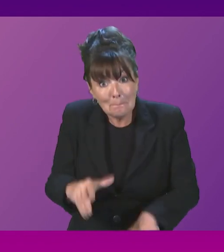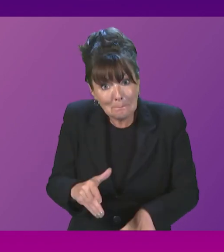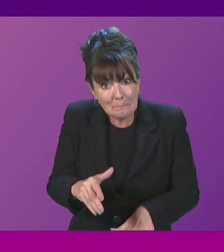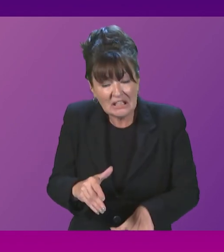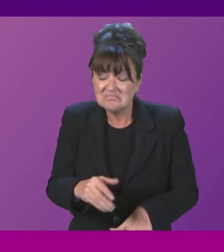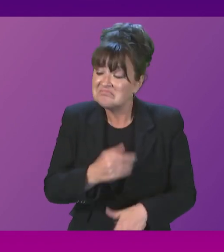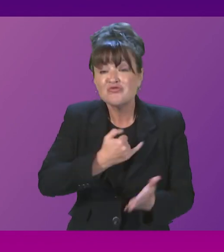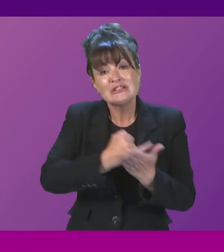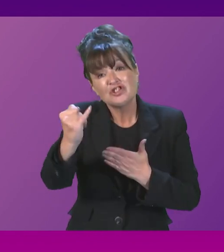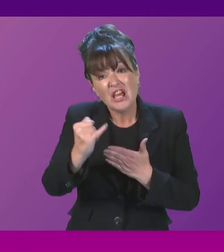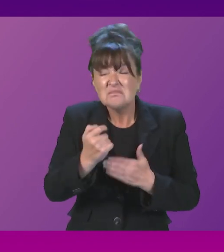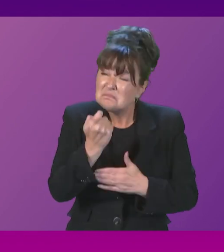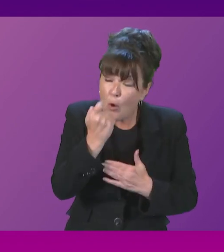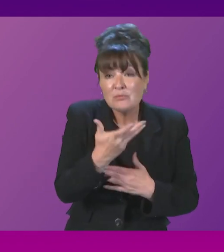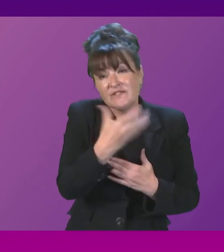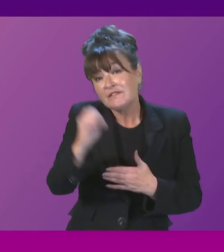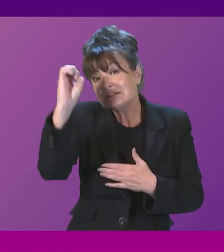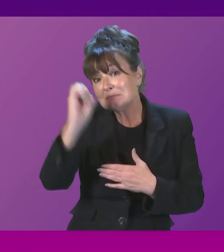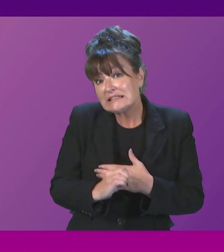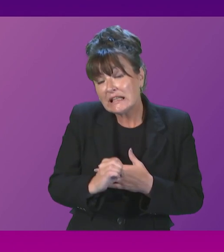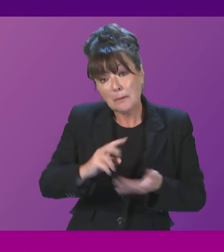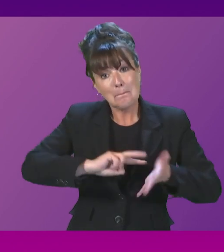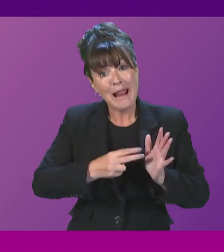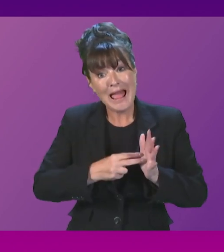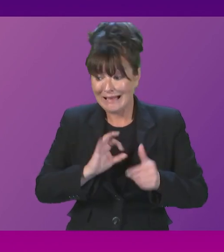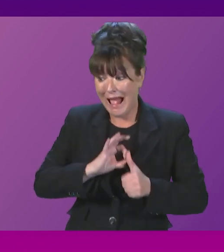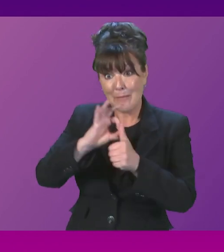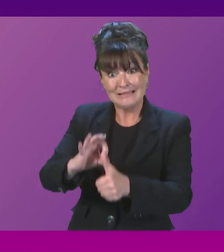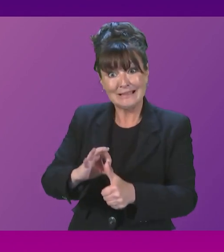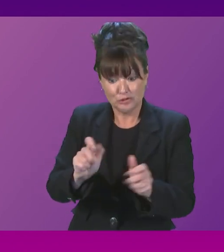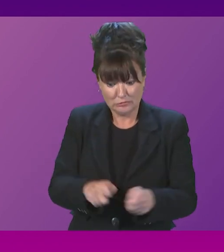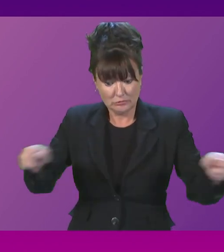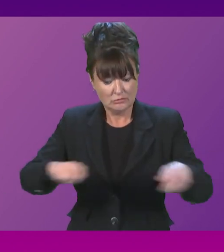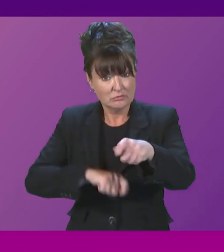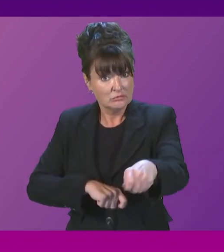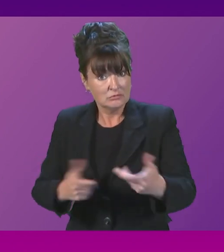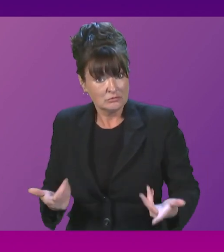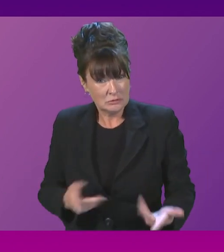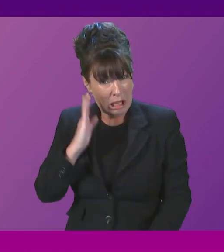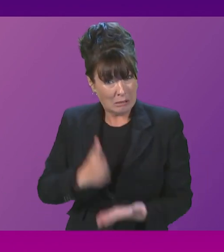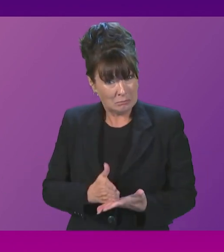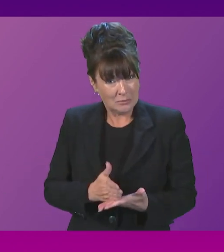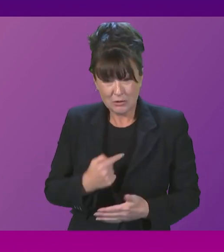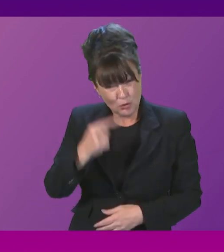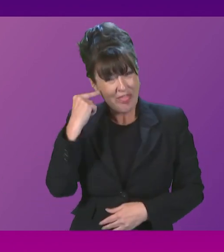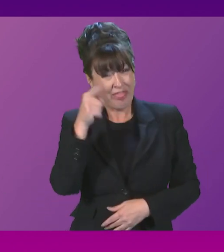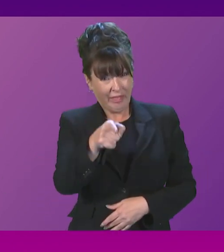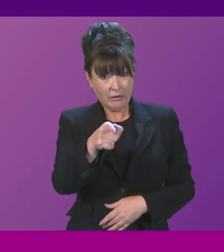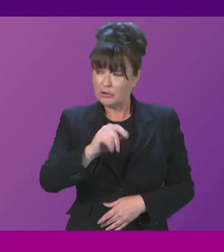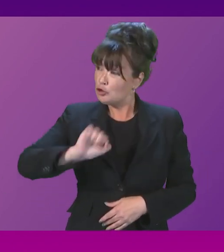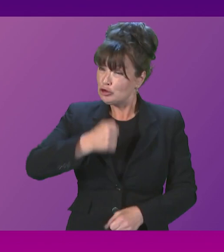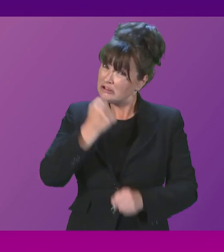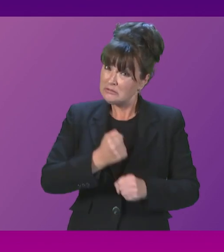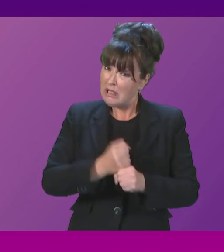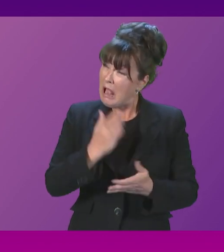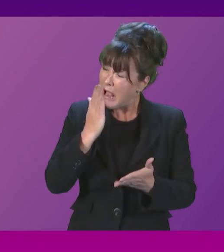applications that were appealed to ministers. Can I ask the First Minister, does she truly believe her government has the